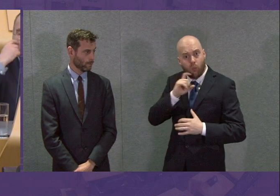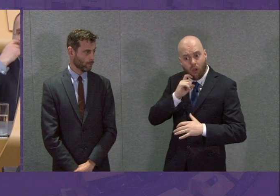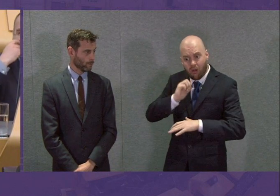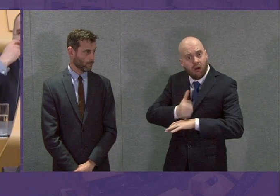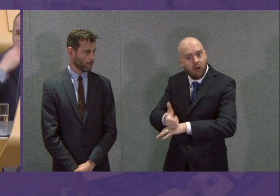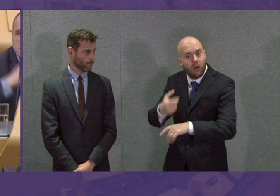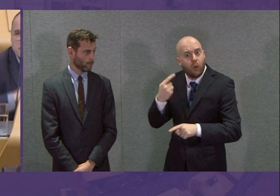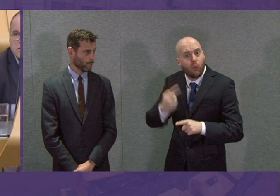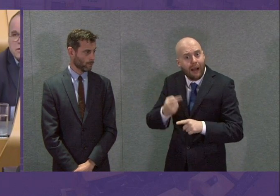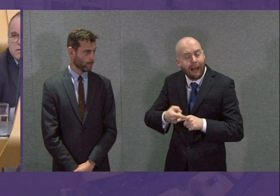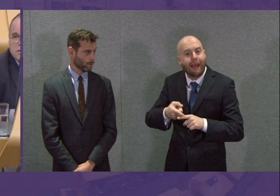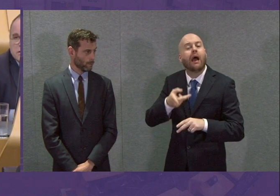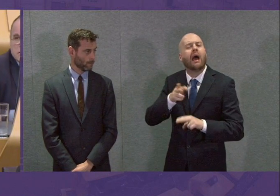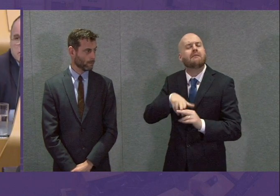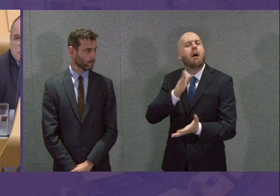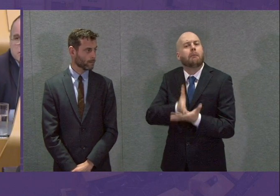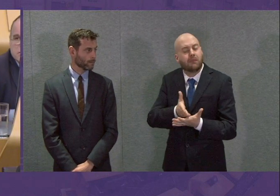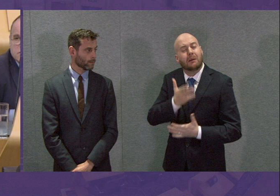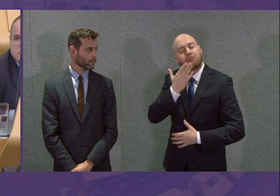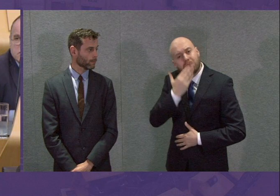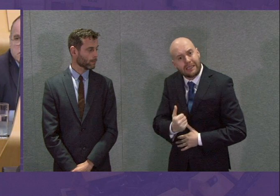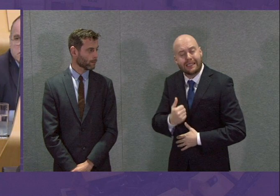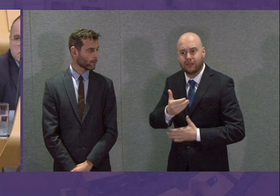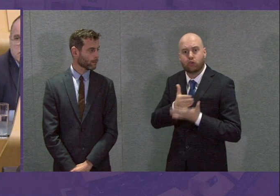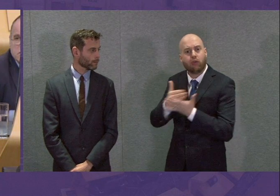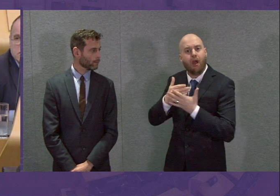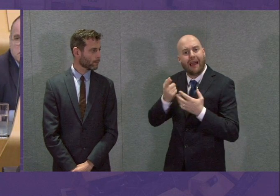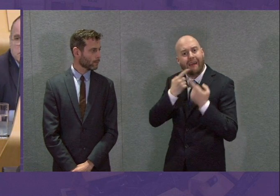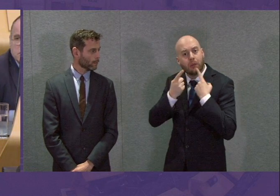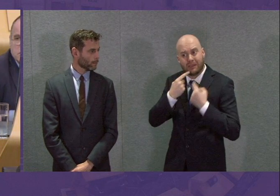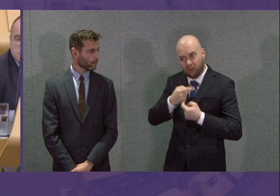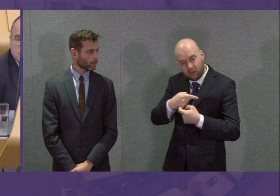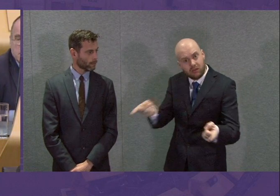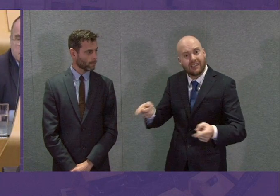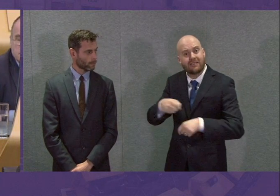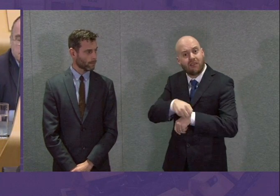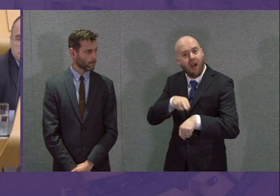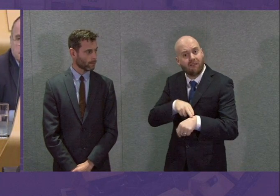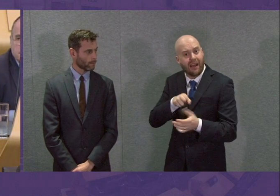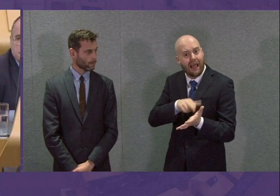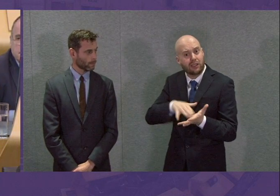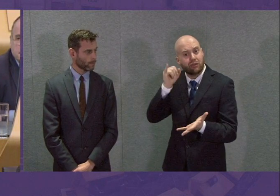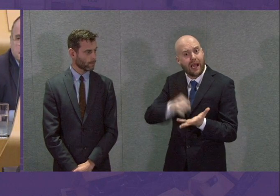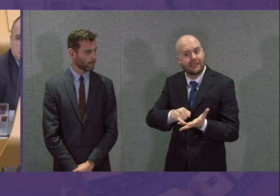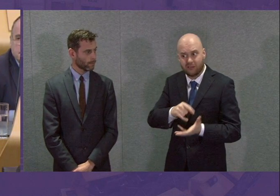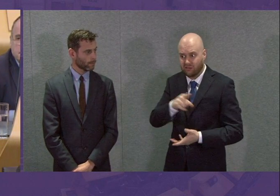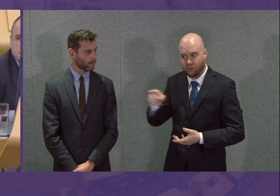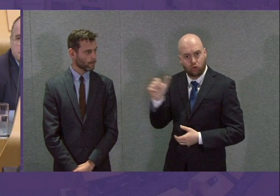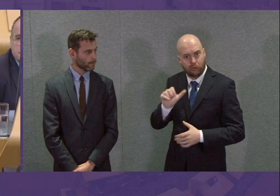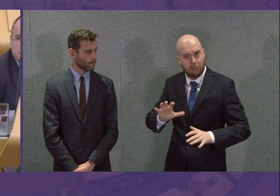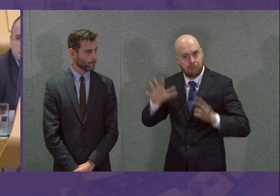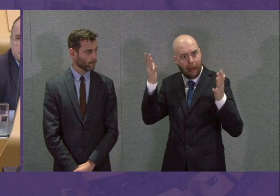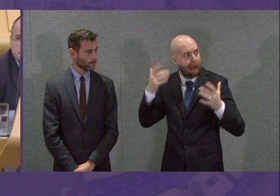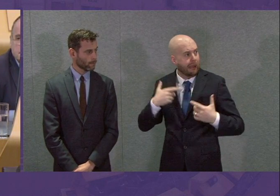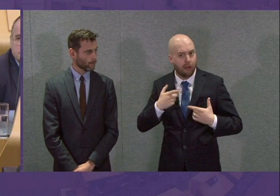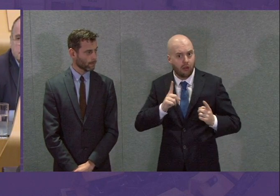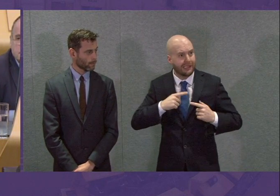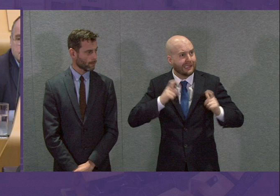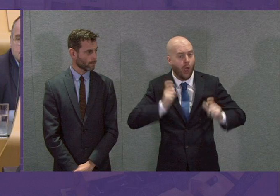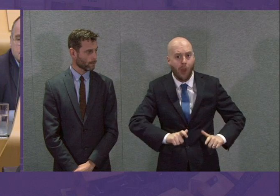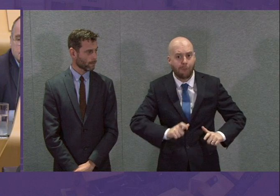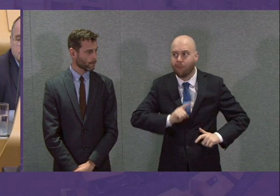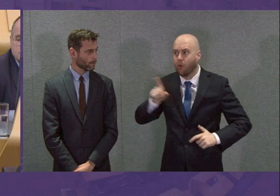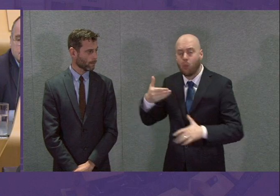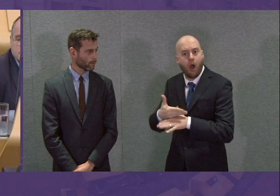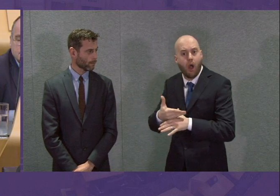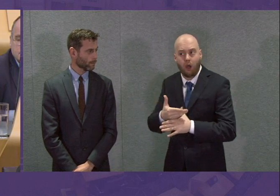this information to NHS staff who are panicking about this and who are sending substantial volumes of correspondence to their MSPs, because they simply do not know what to